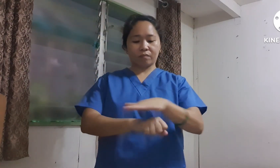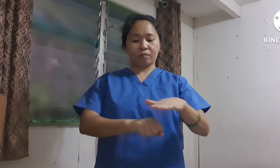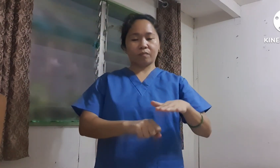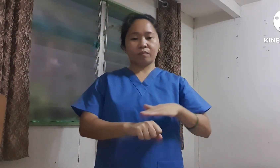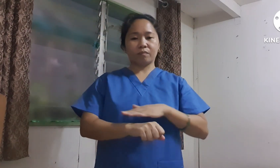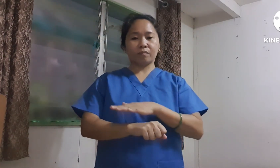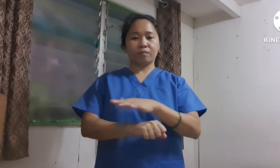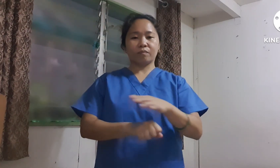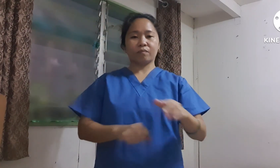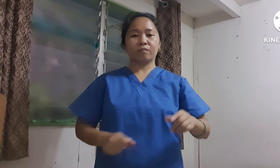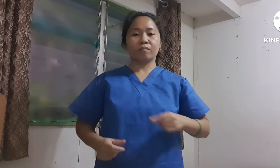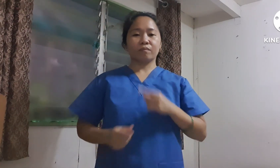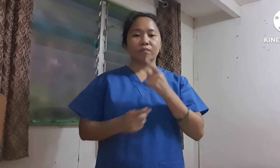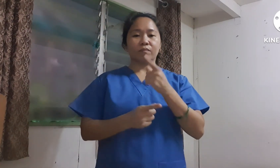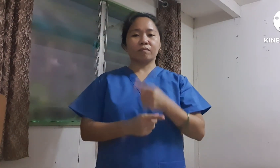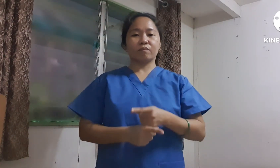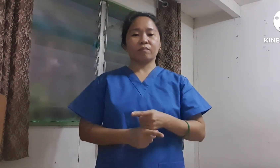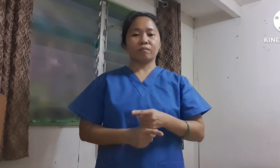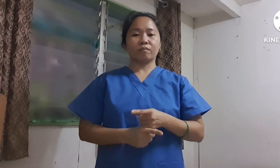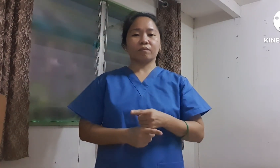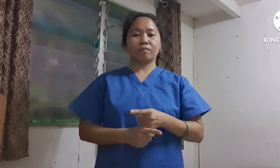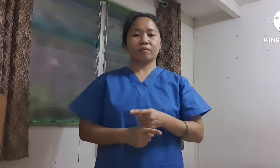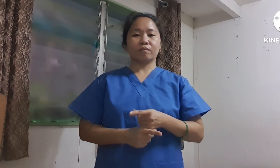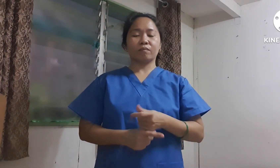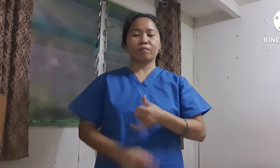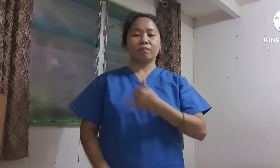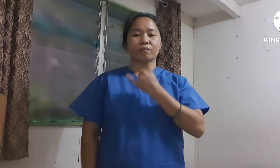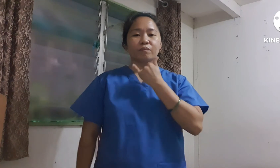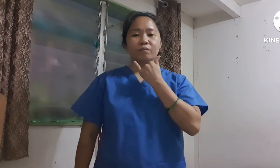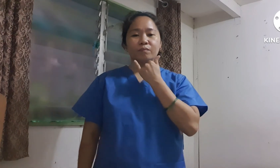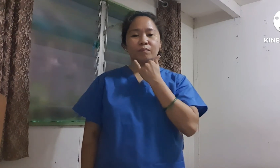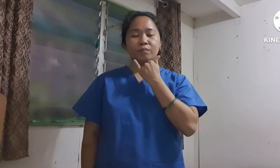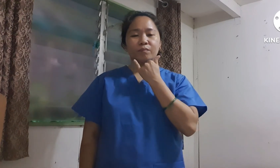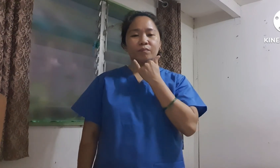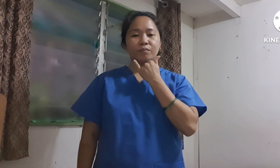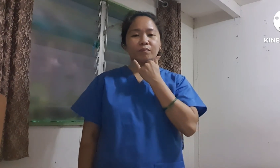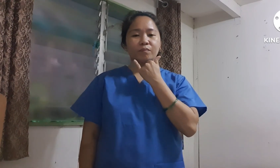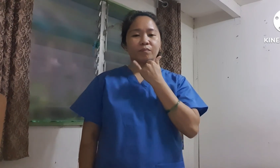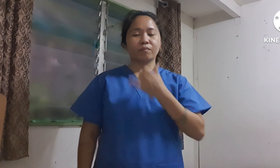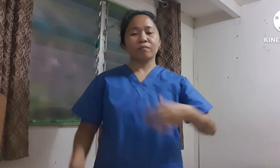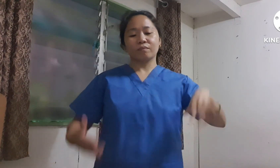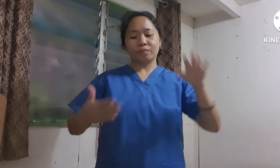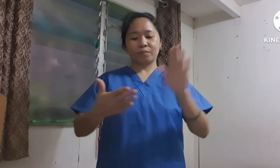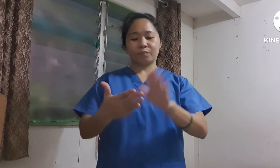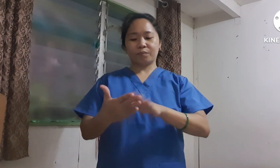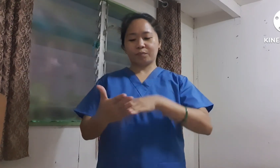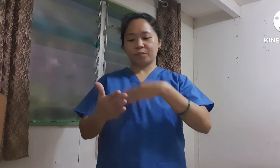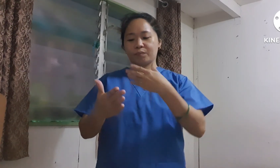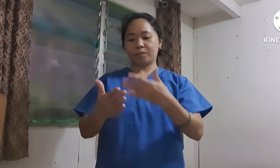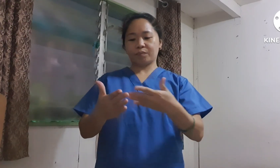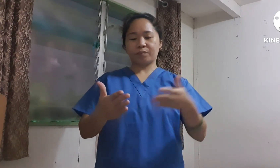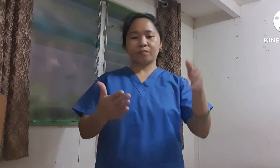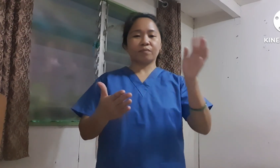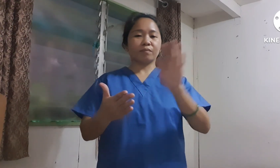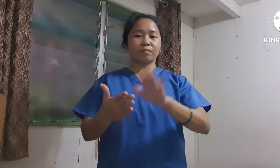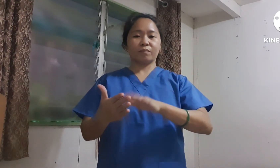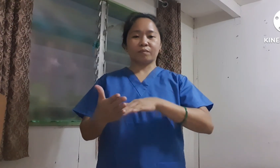lucky because I am free. I can sing just in